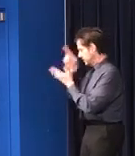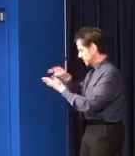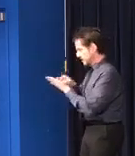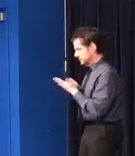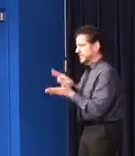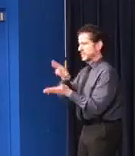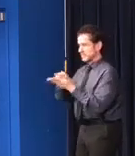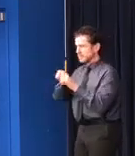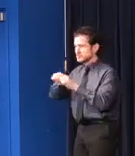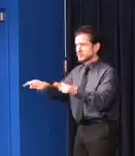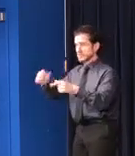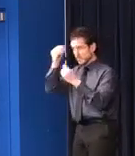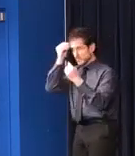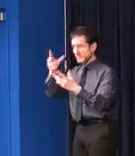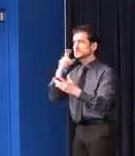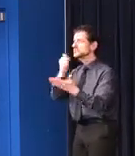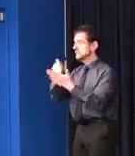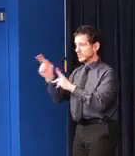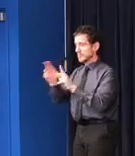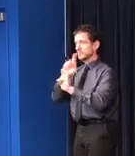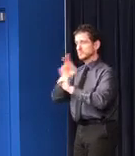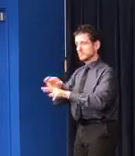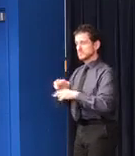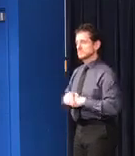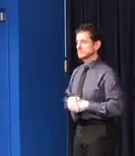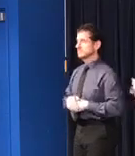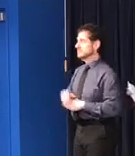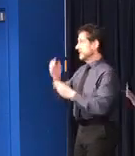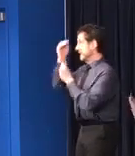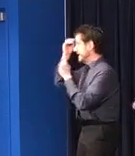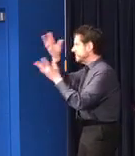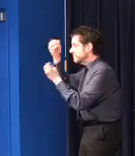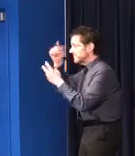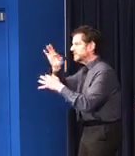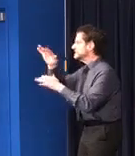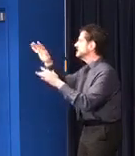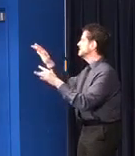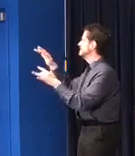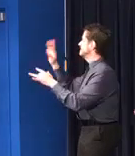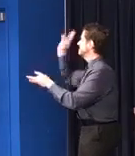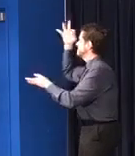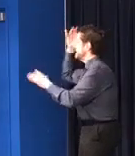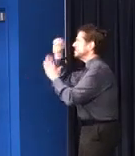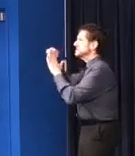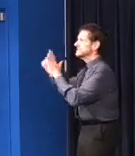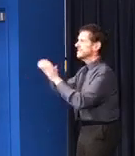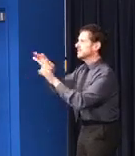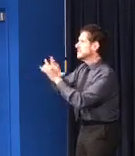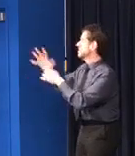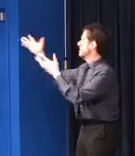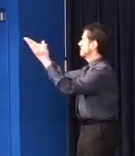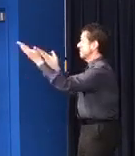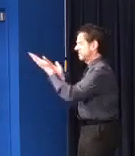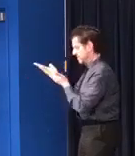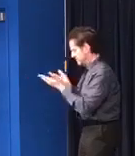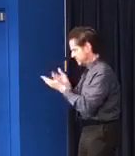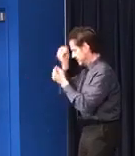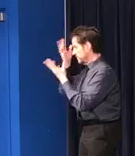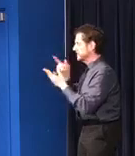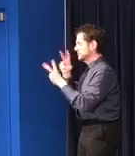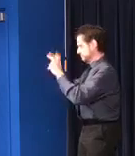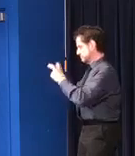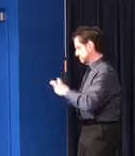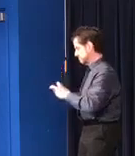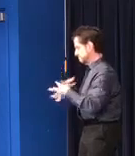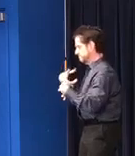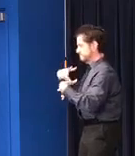operational responses. We are distilling information from hundreds of pages of guidance from the city, from the